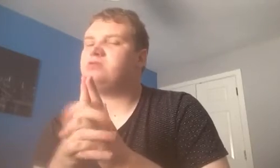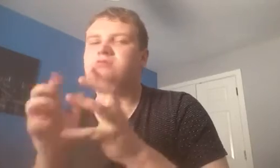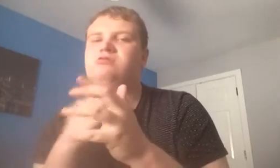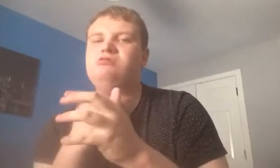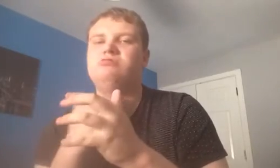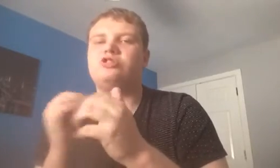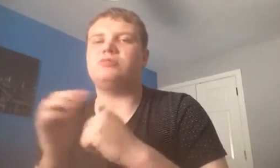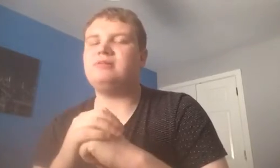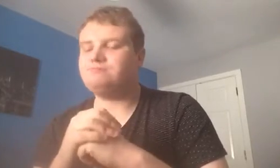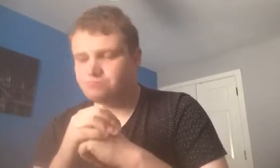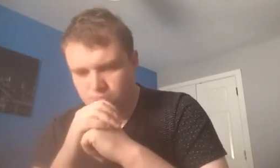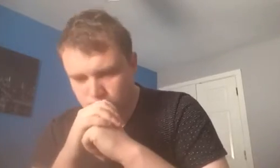excuse me,